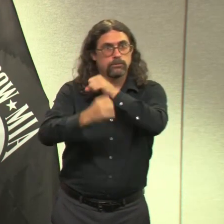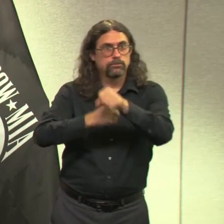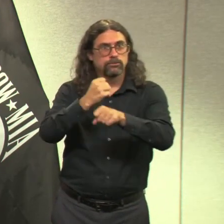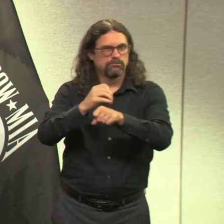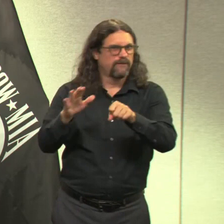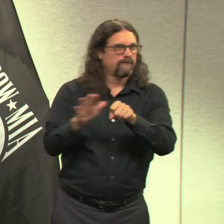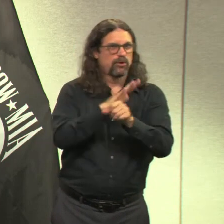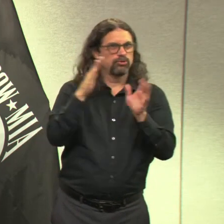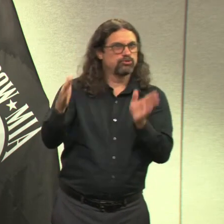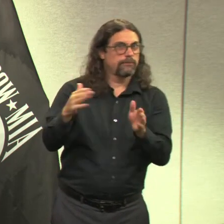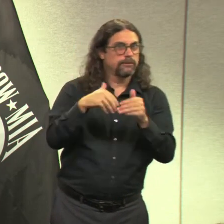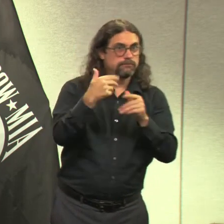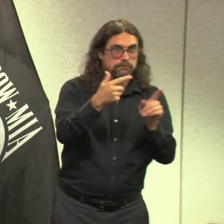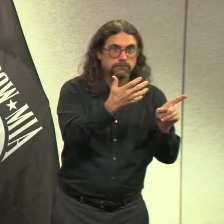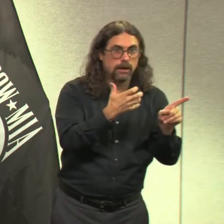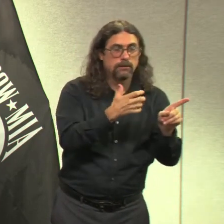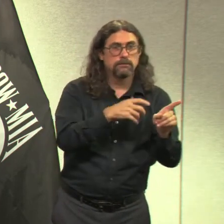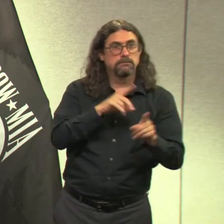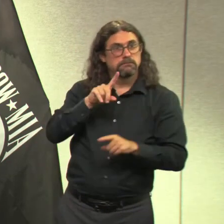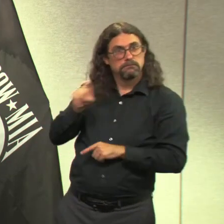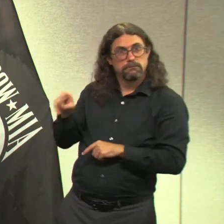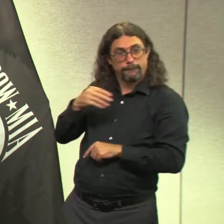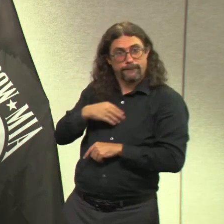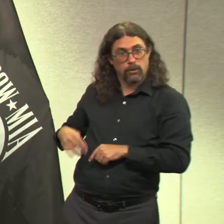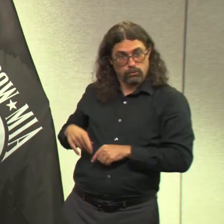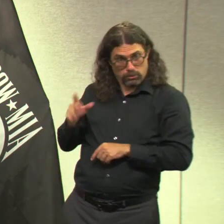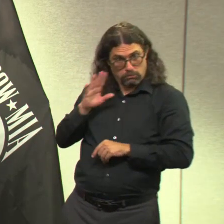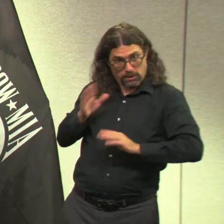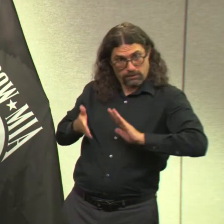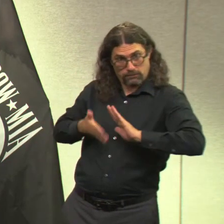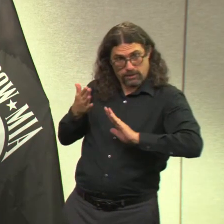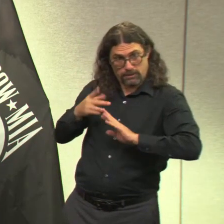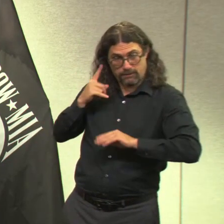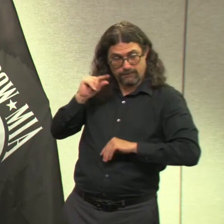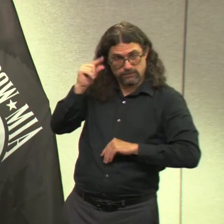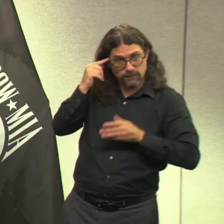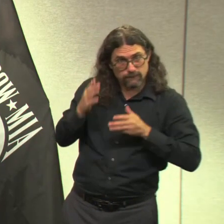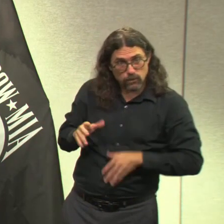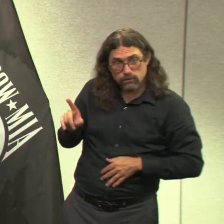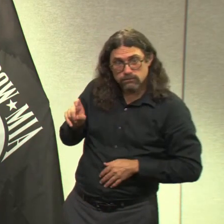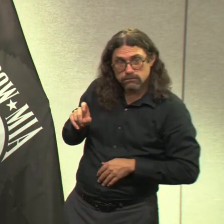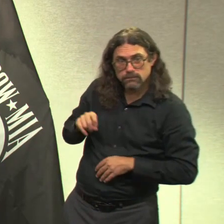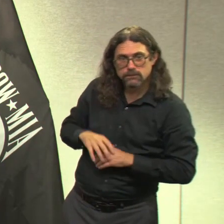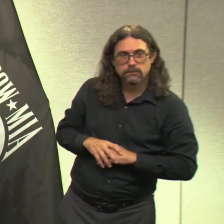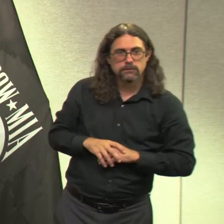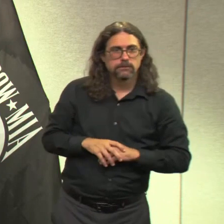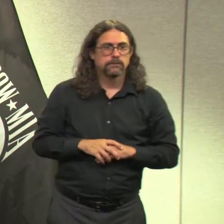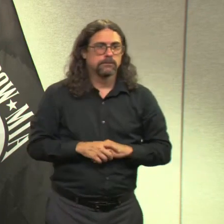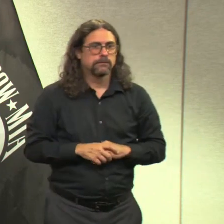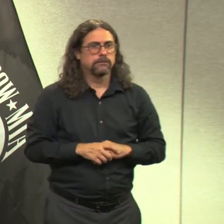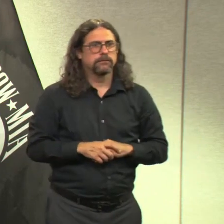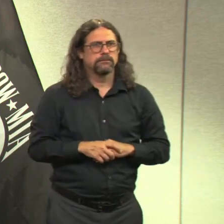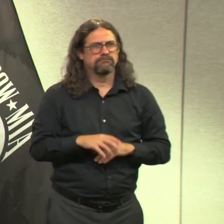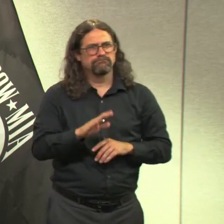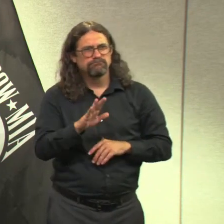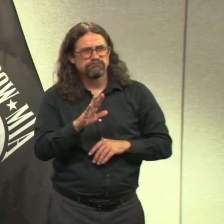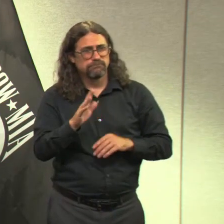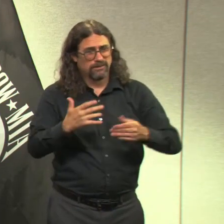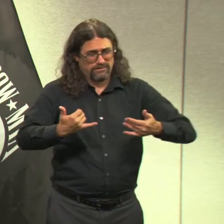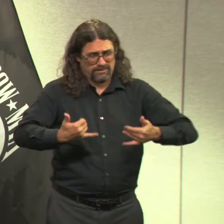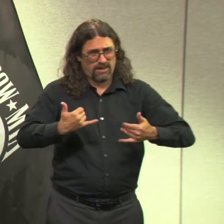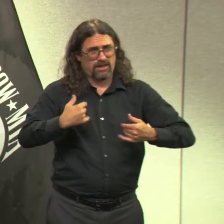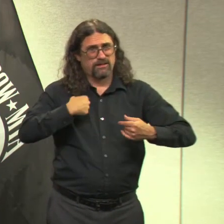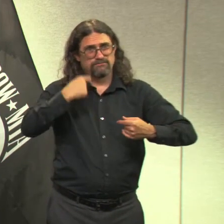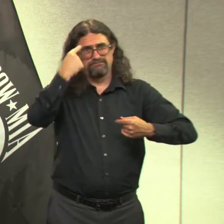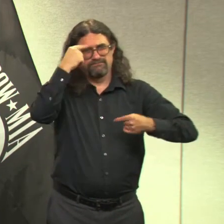to the heat before us right now, I'm focused on getting us through fighting COVID, fighting the Delta variant, bringing the city back.